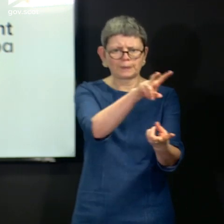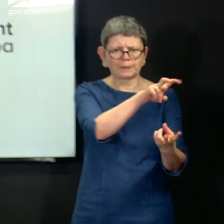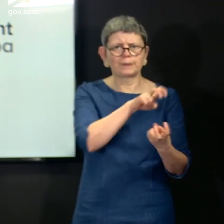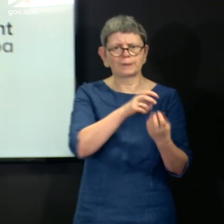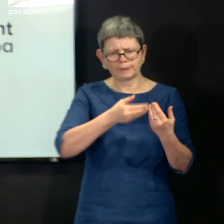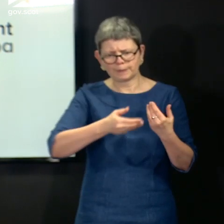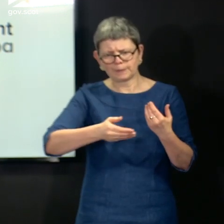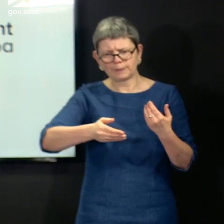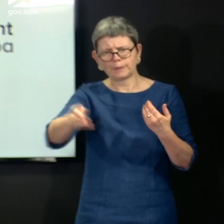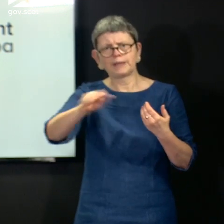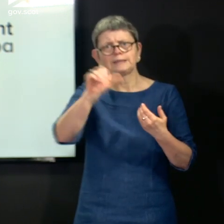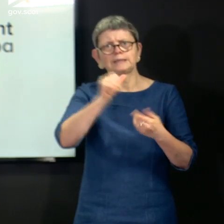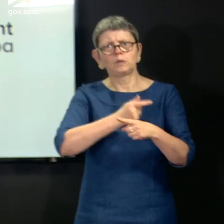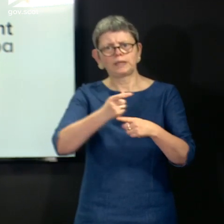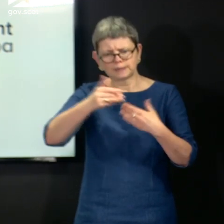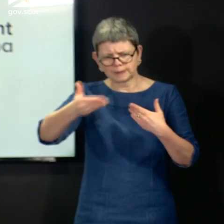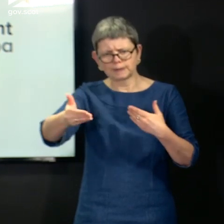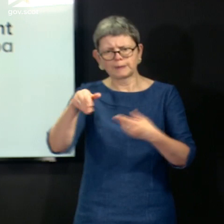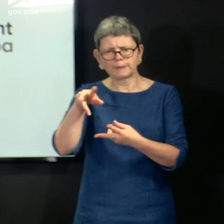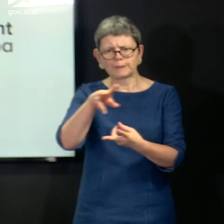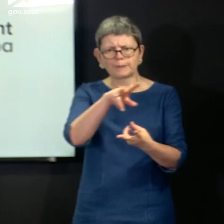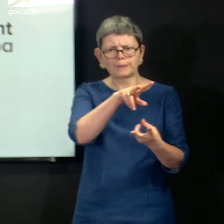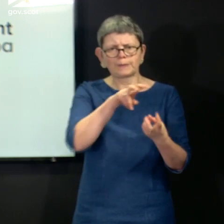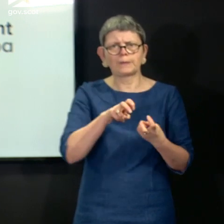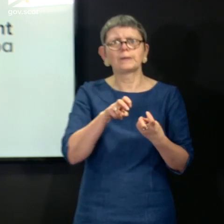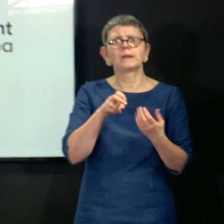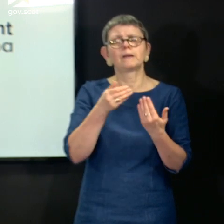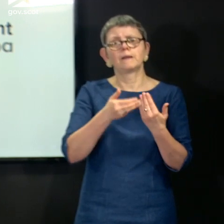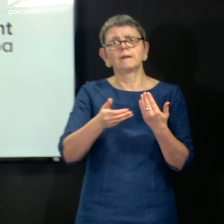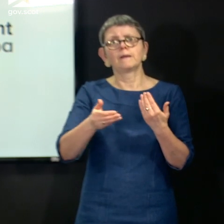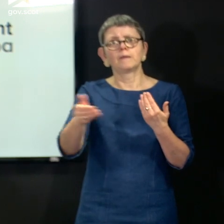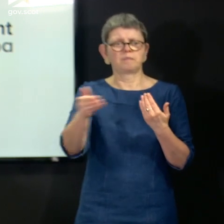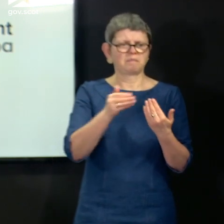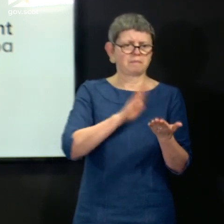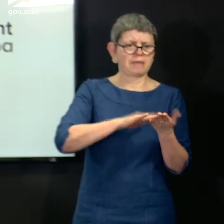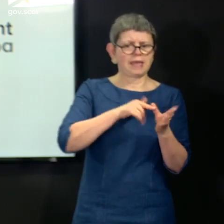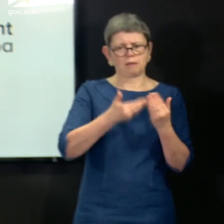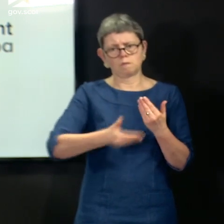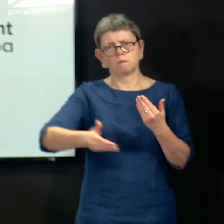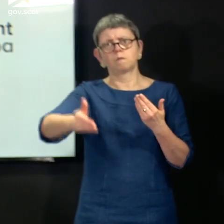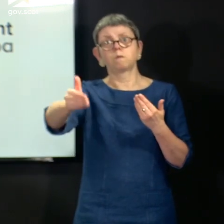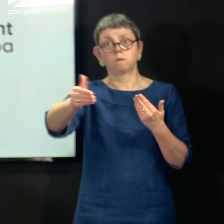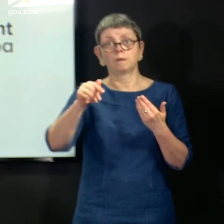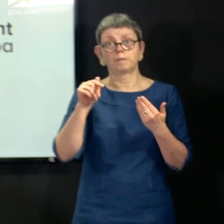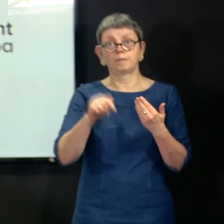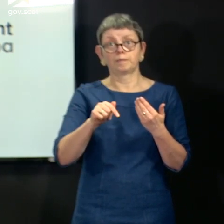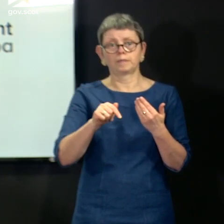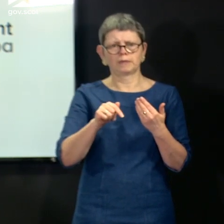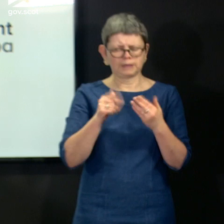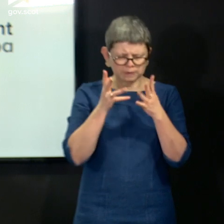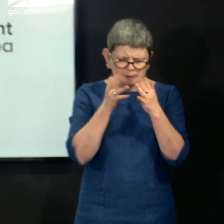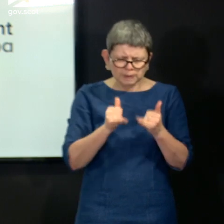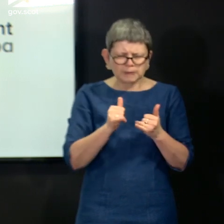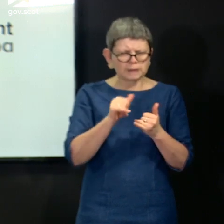over that 16 week period, starting from the middle of May and going forward. The serology work